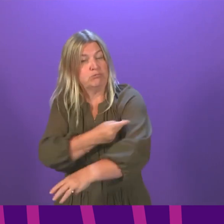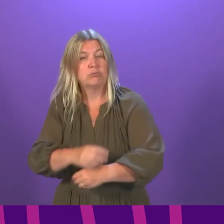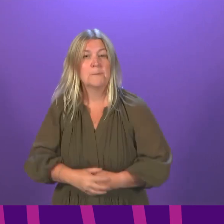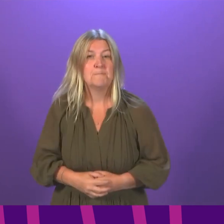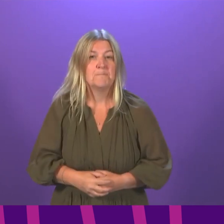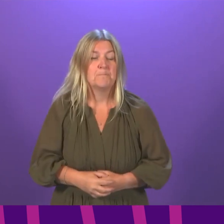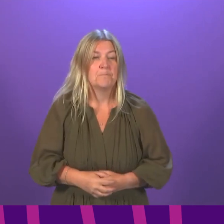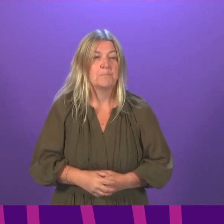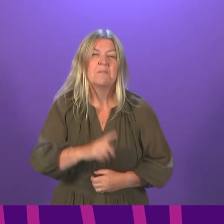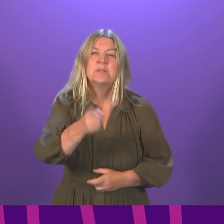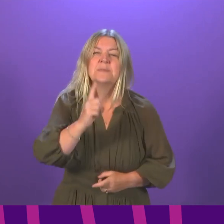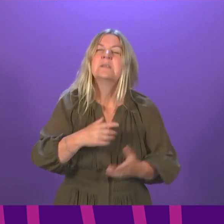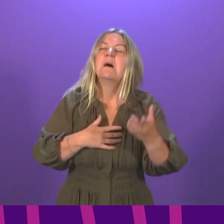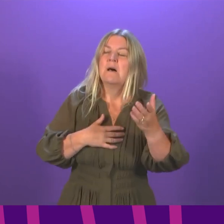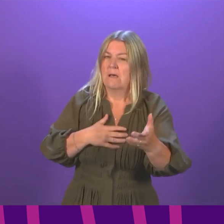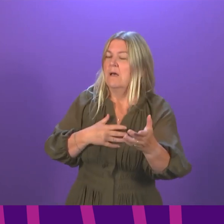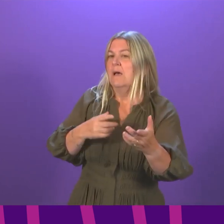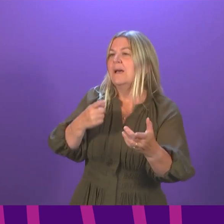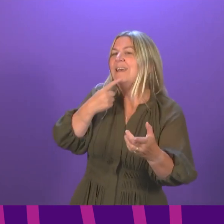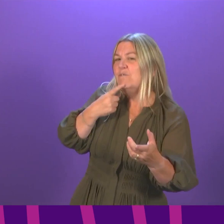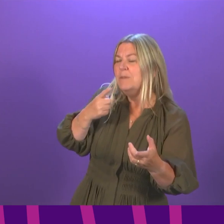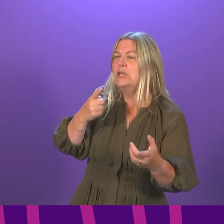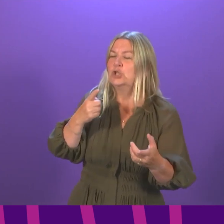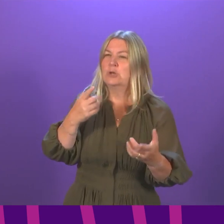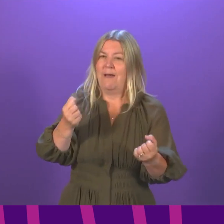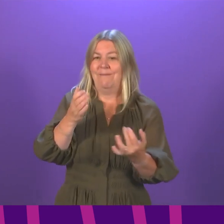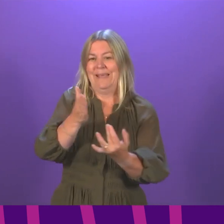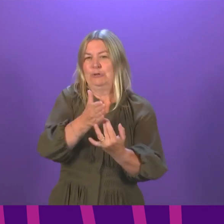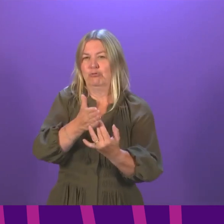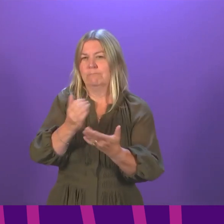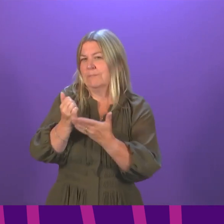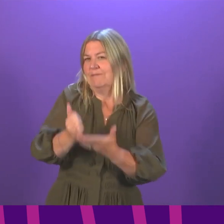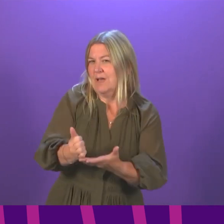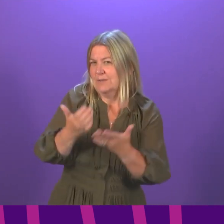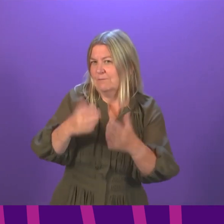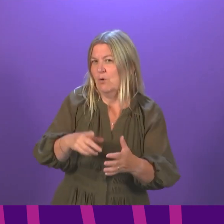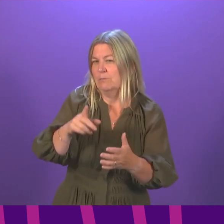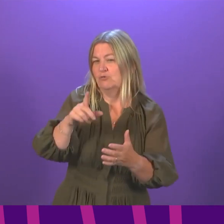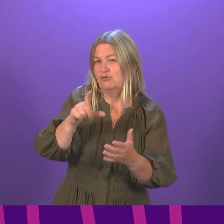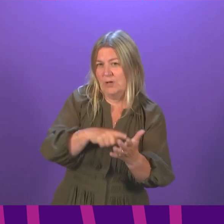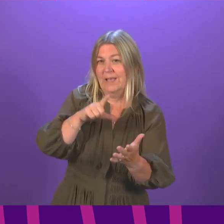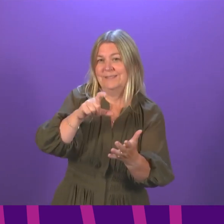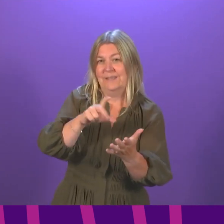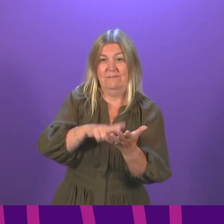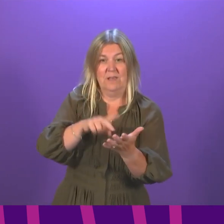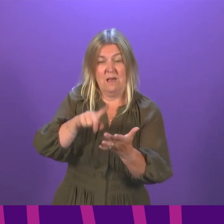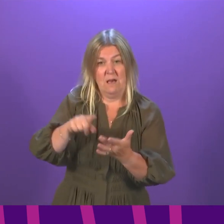moment is the detail laid out in the interim advice from the JCVI. Of course, that is currently being used as part of our